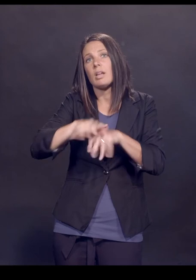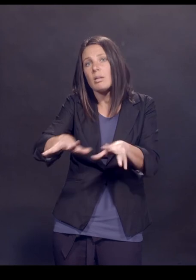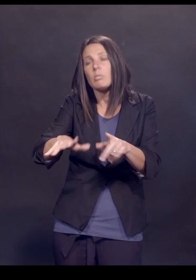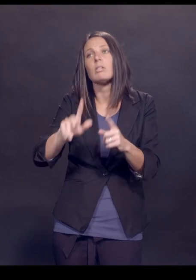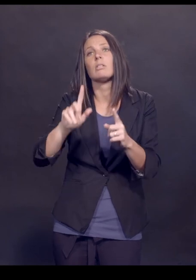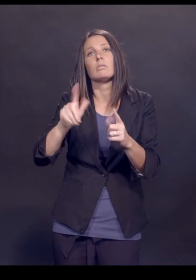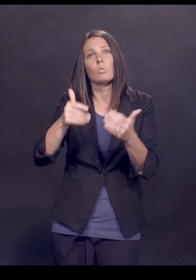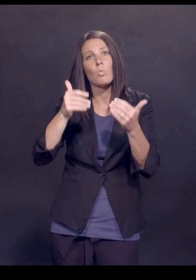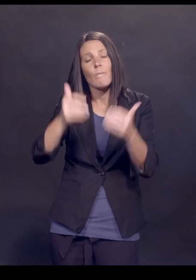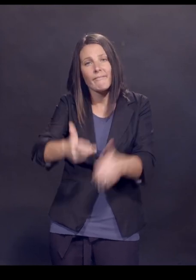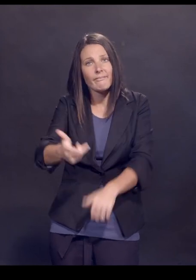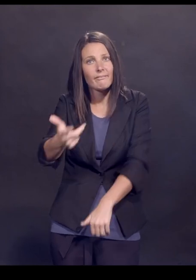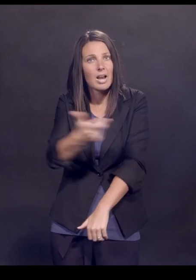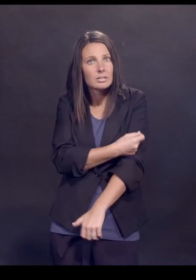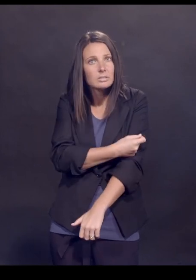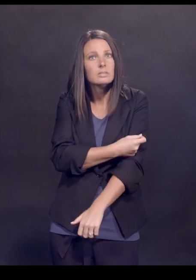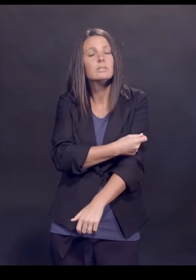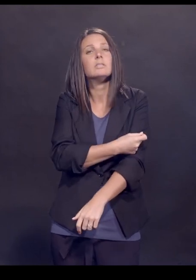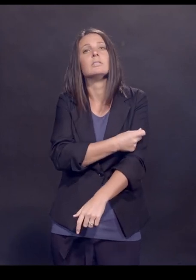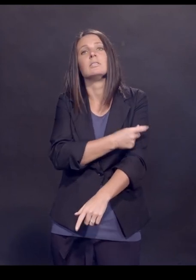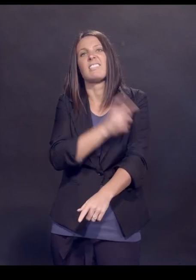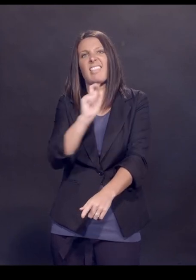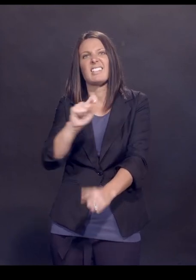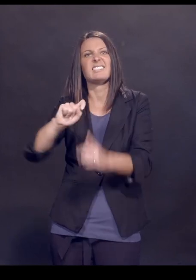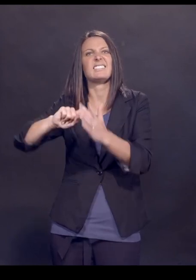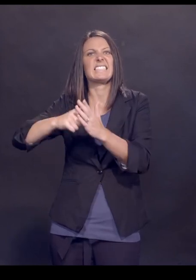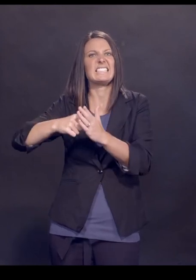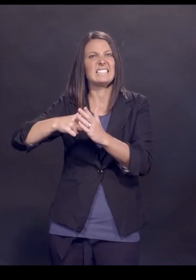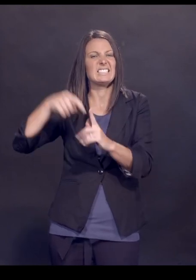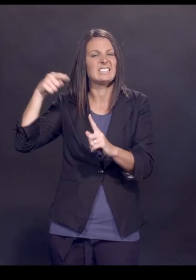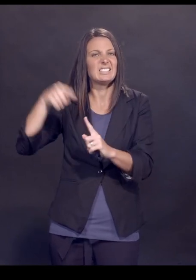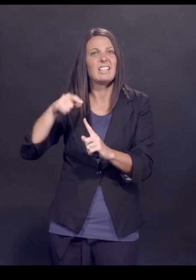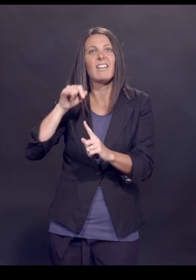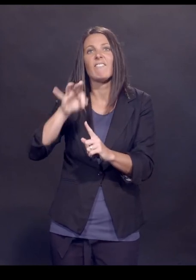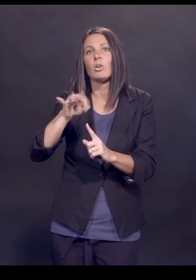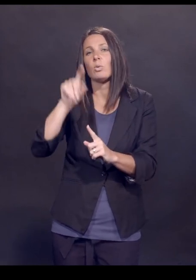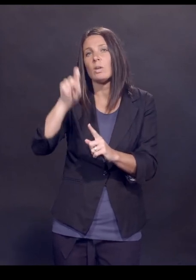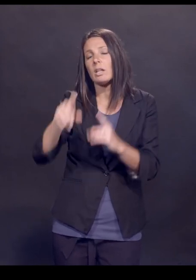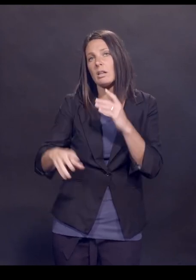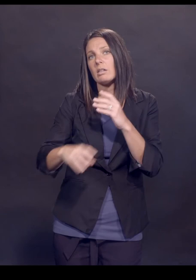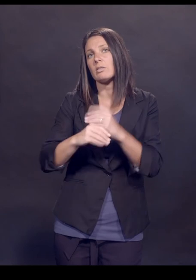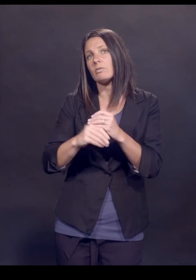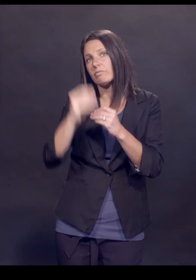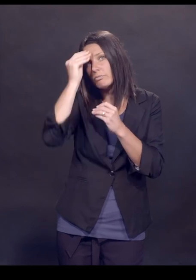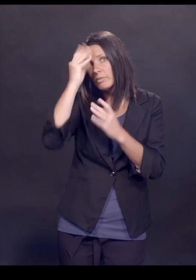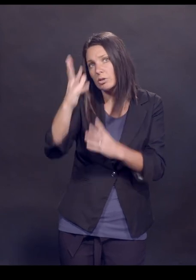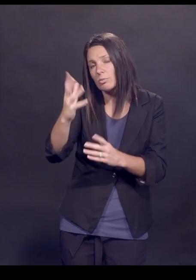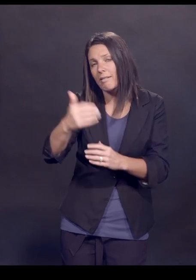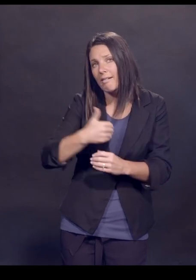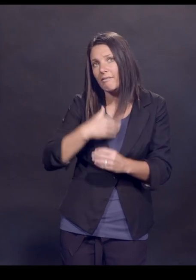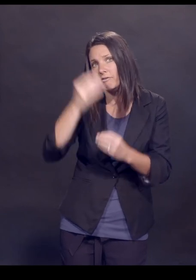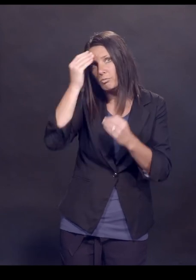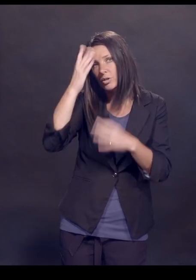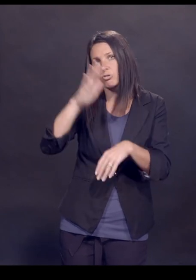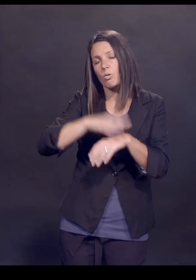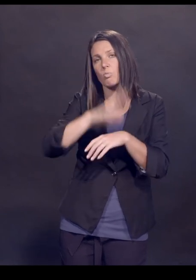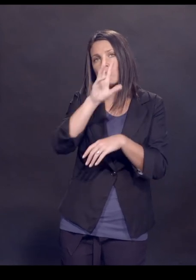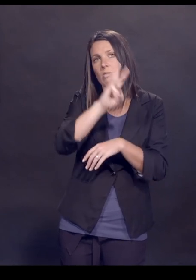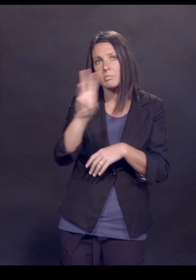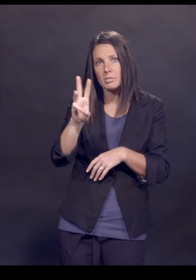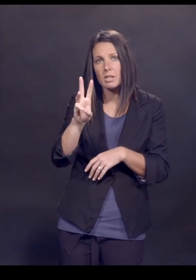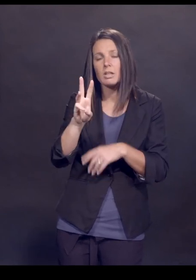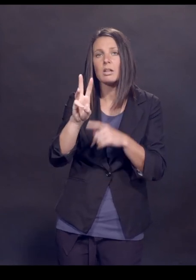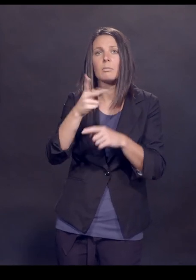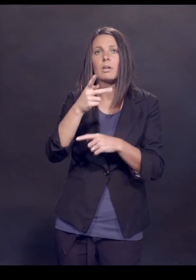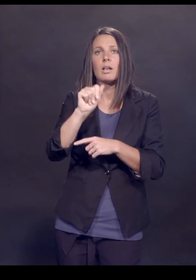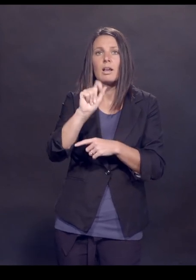vaccinated is the key. And if you need additional information, we've got information on our website,